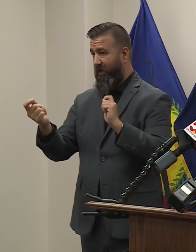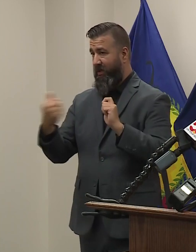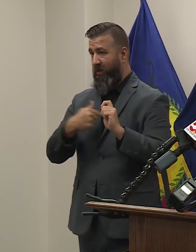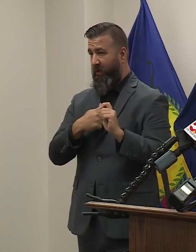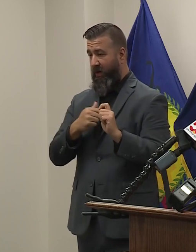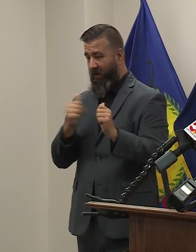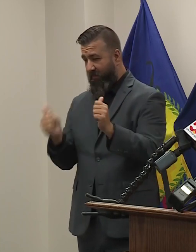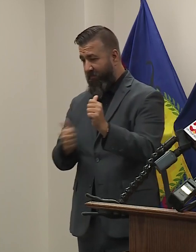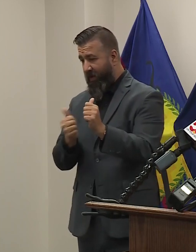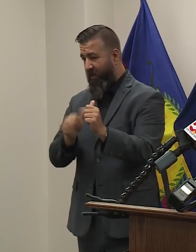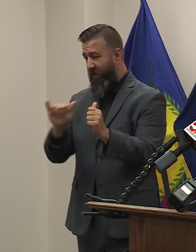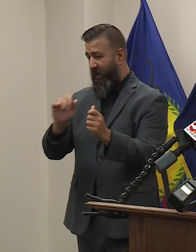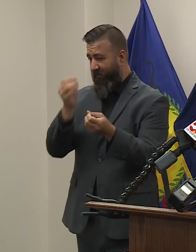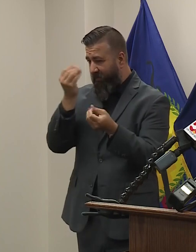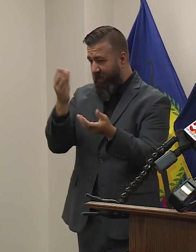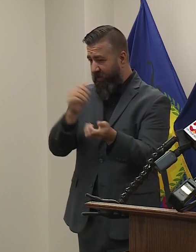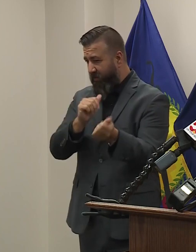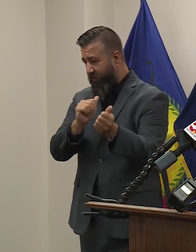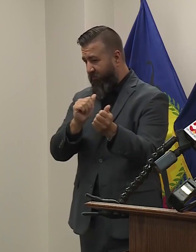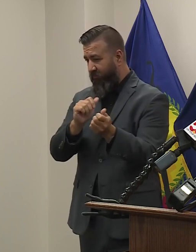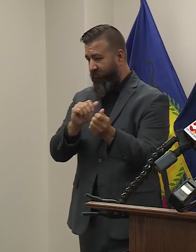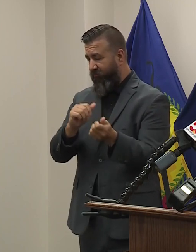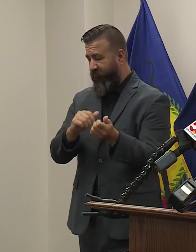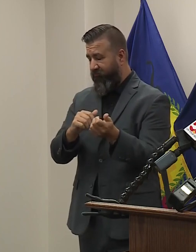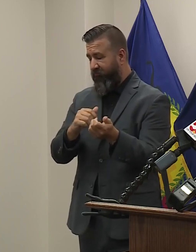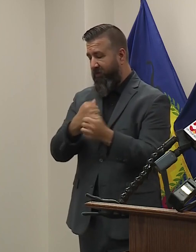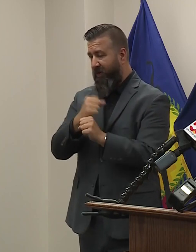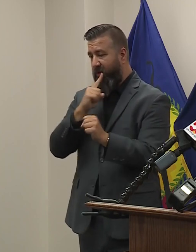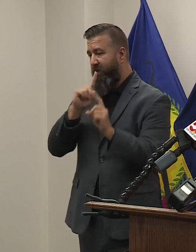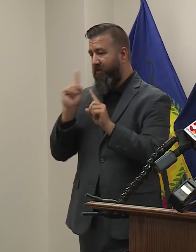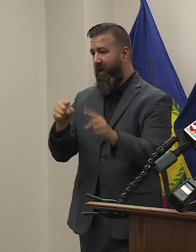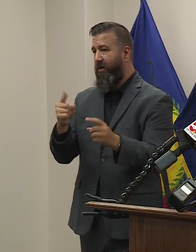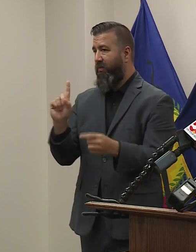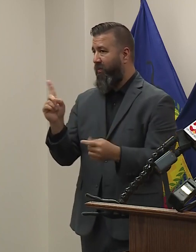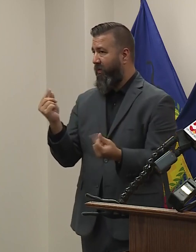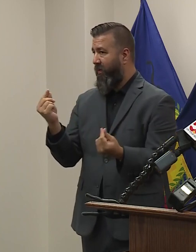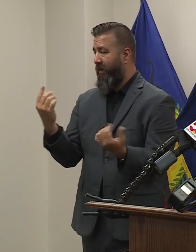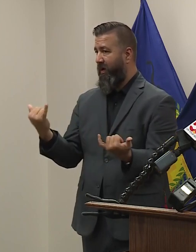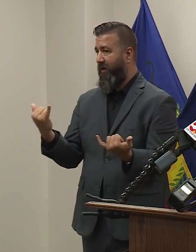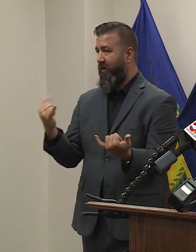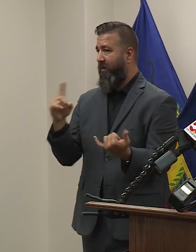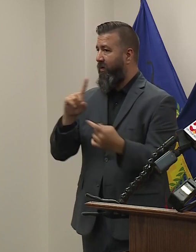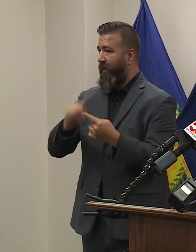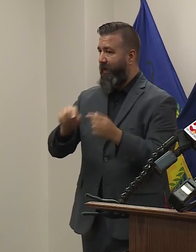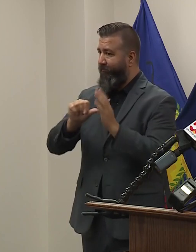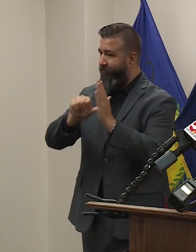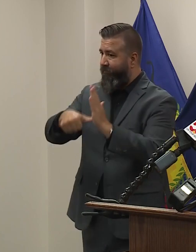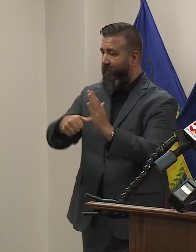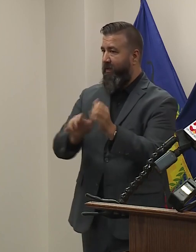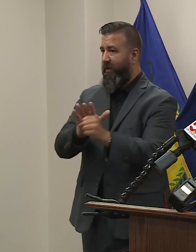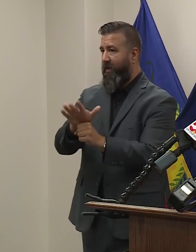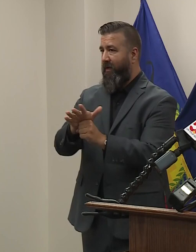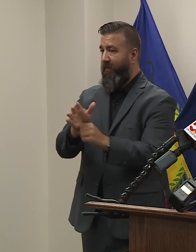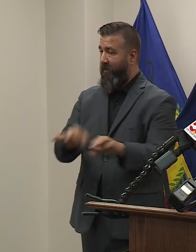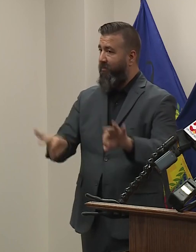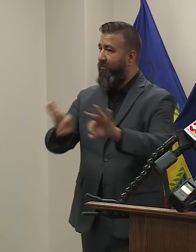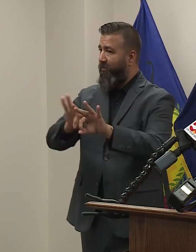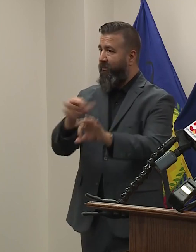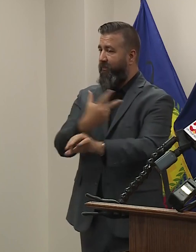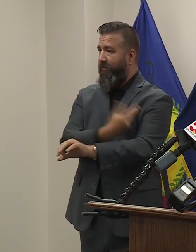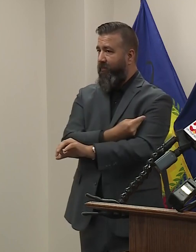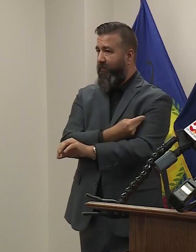change to be as responsive to where we are right now. We cannot stress enough how important it is to get vaccinated,